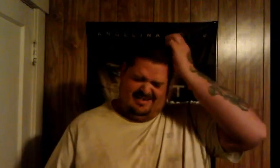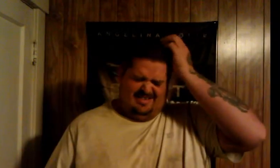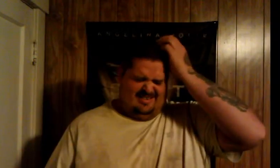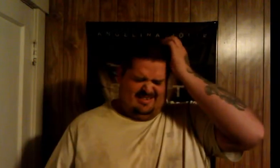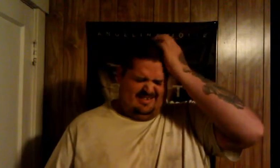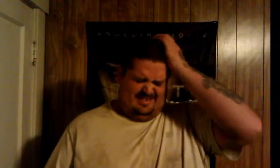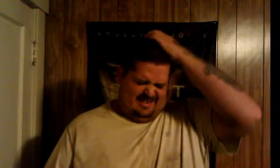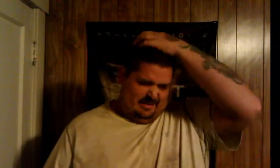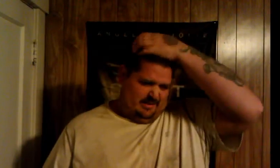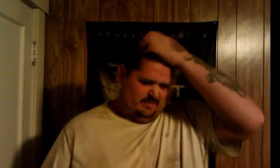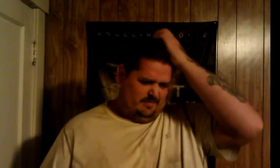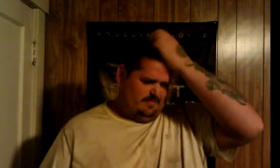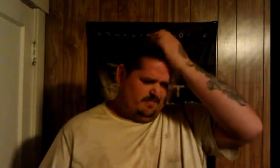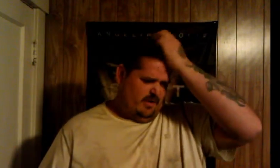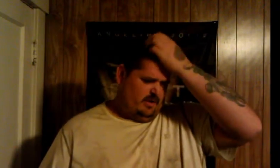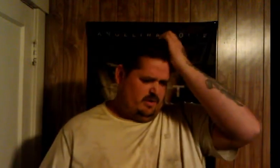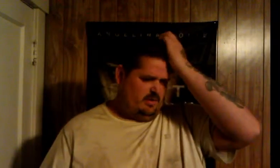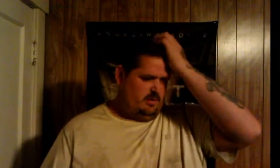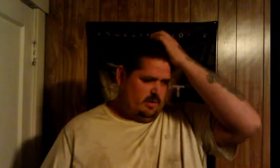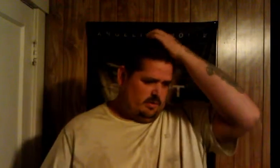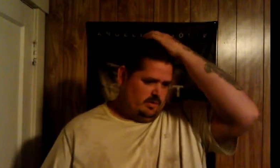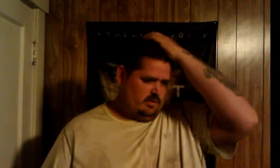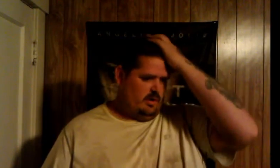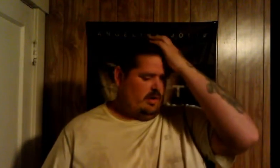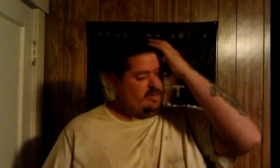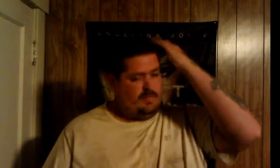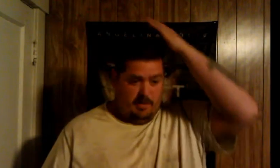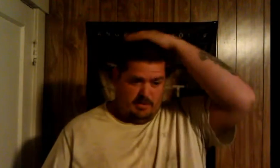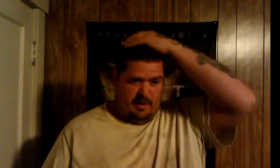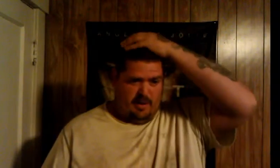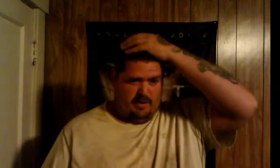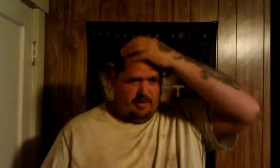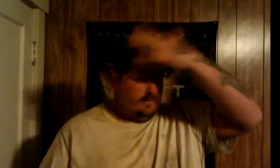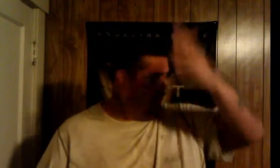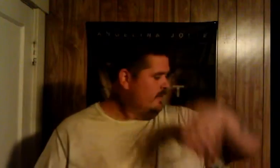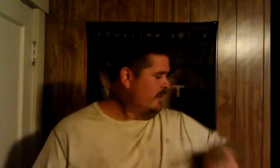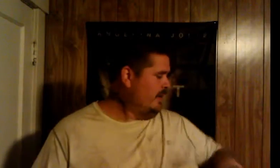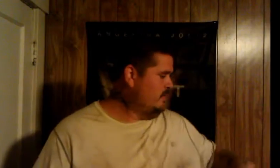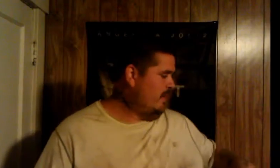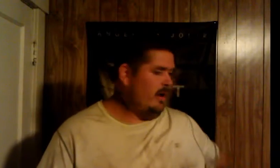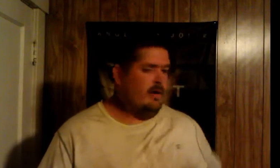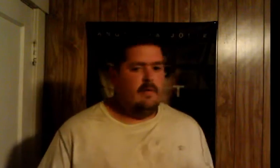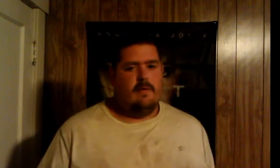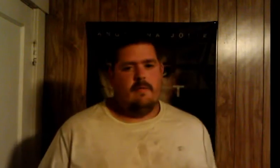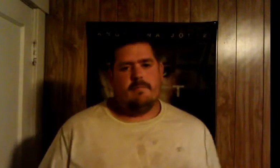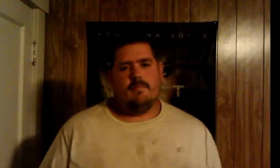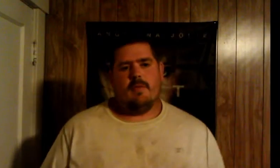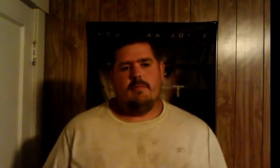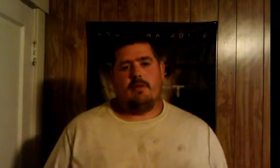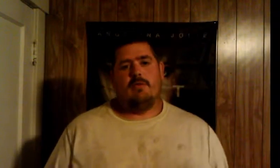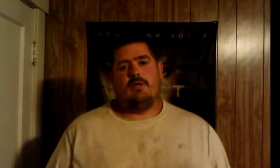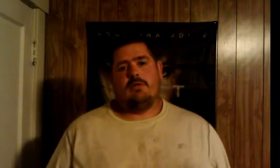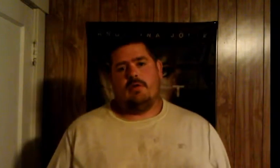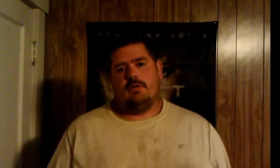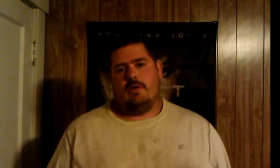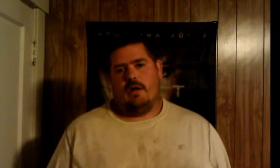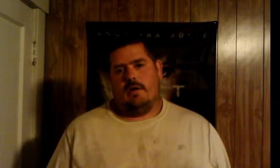whatever you to call it you know um fuck what else i was gonna think that's pretty much about it you know that's just my